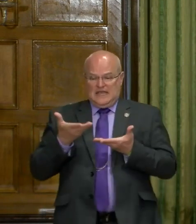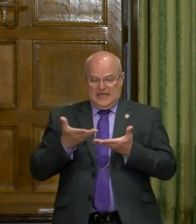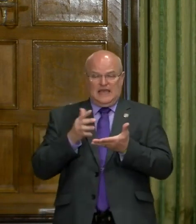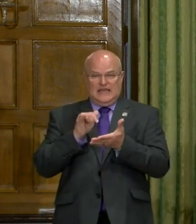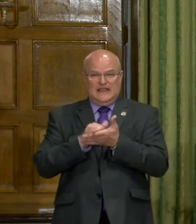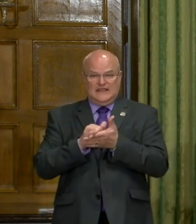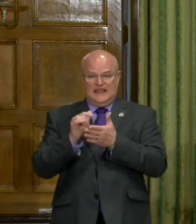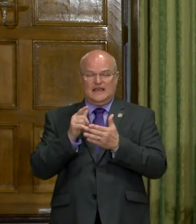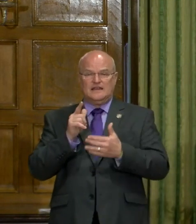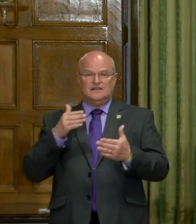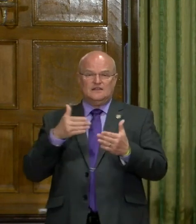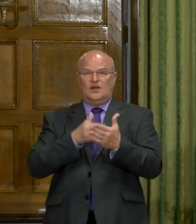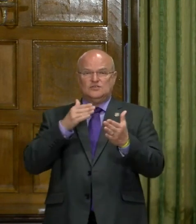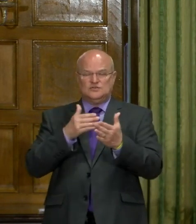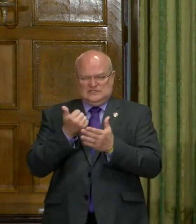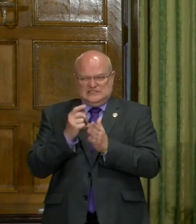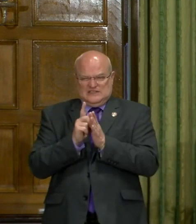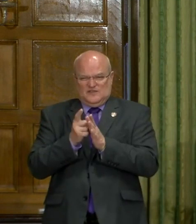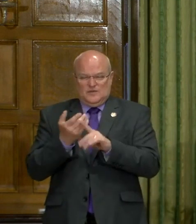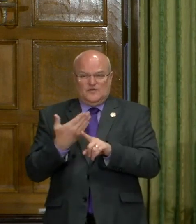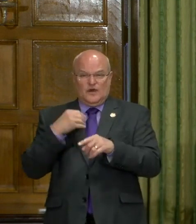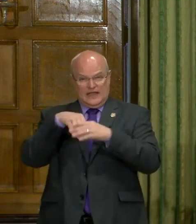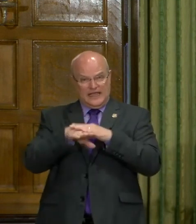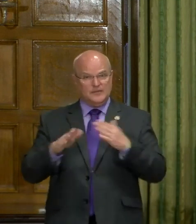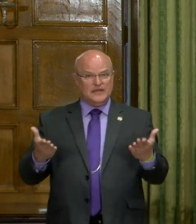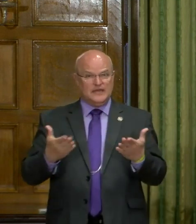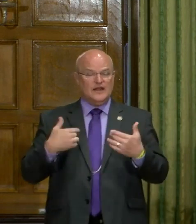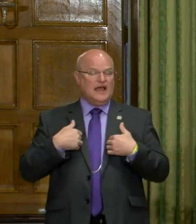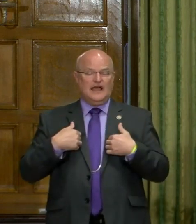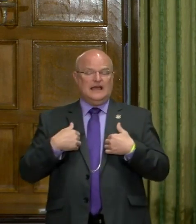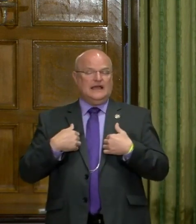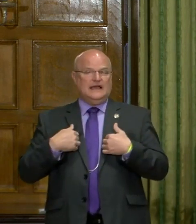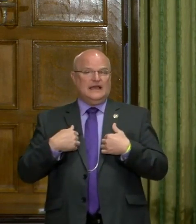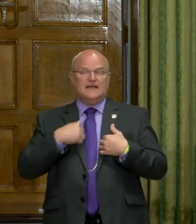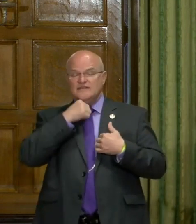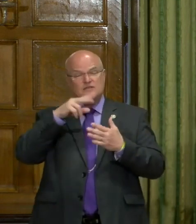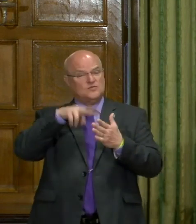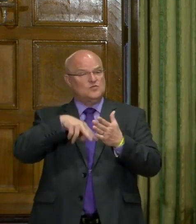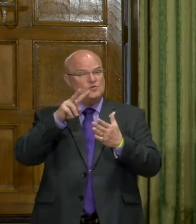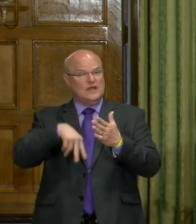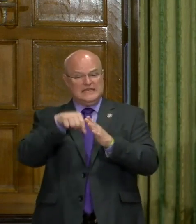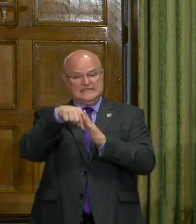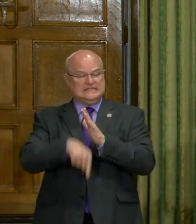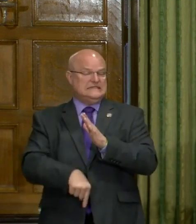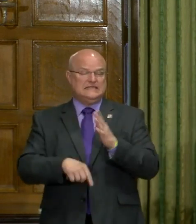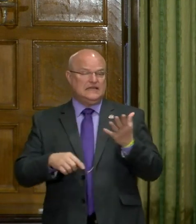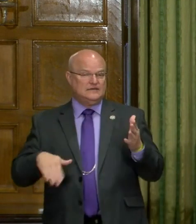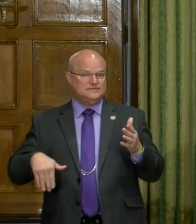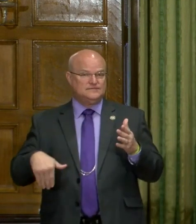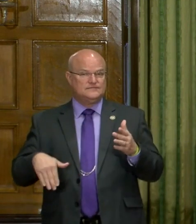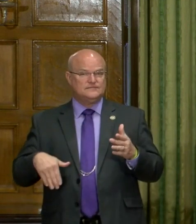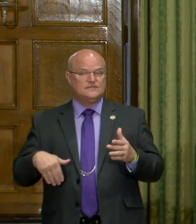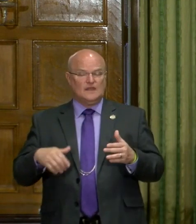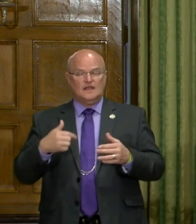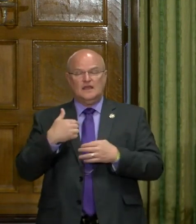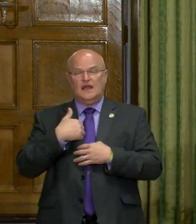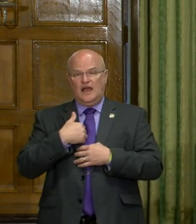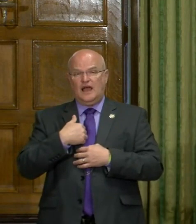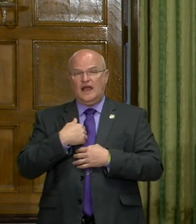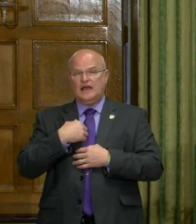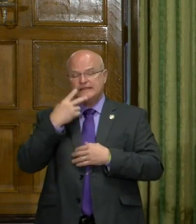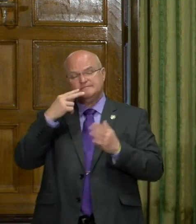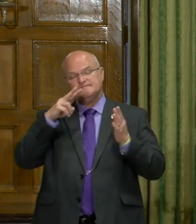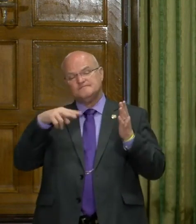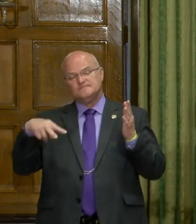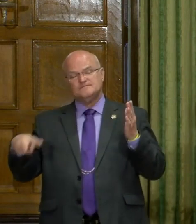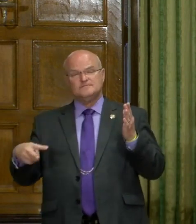that, uh, lawsuit, uh, moments before I came in here. So I haven't, uh, read it in detail. Uh, I did